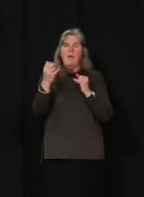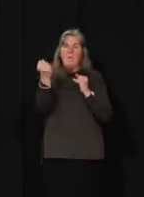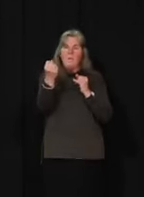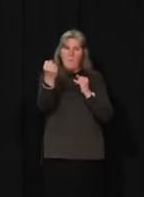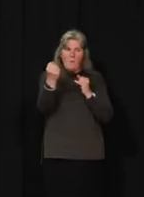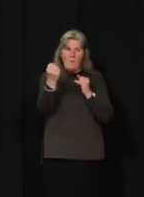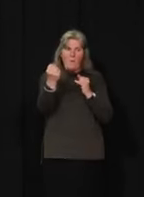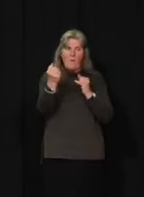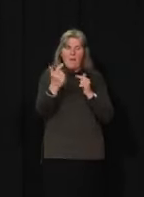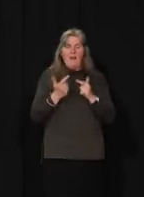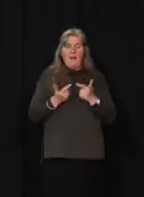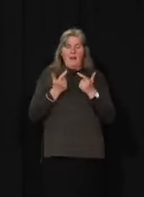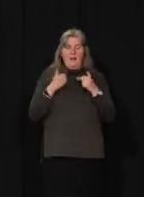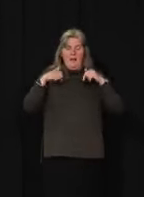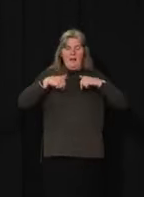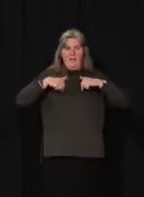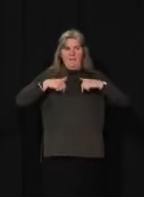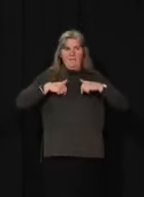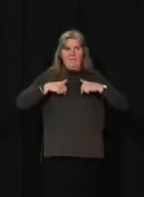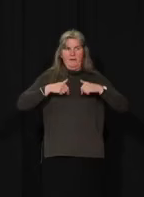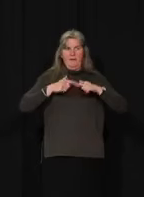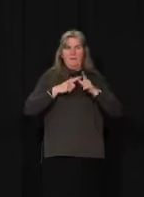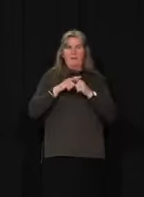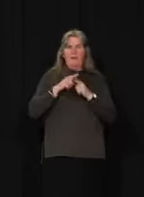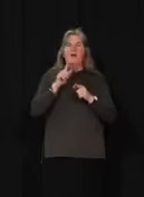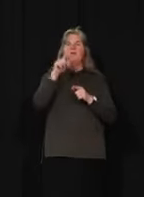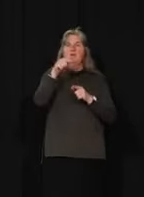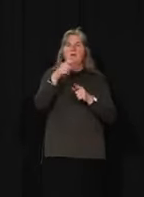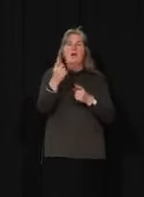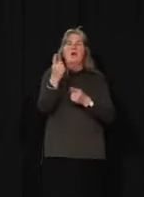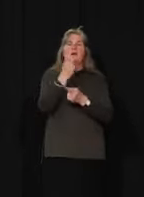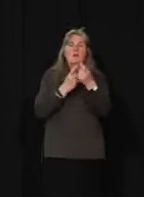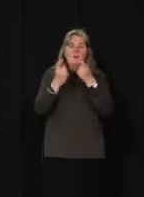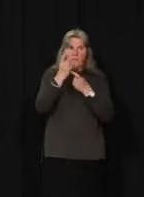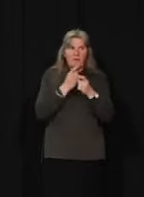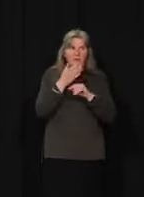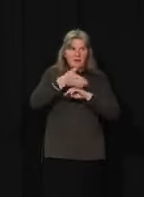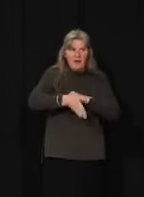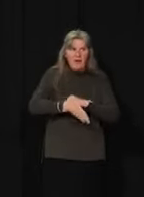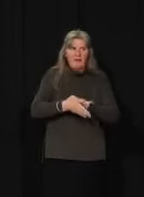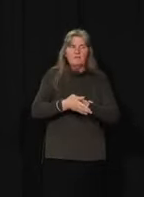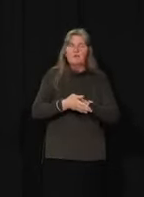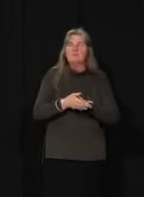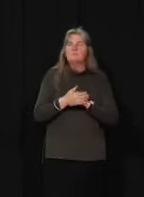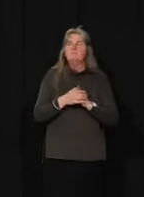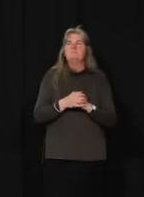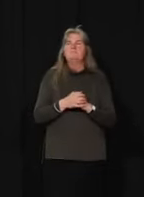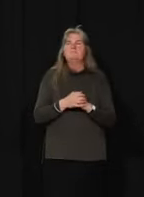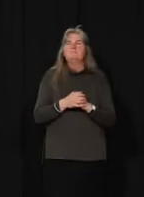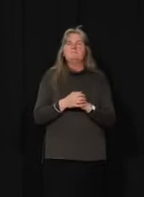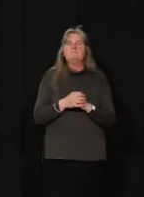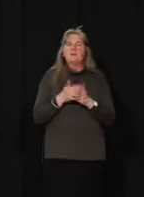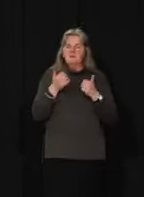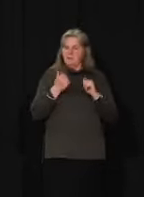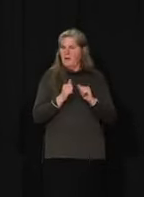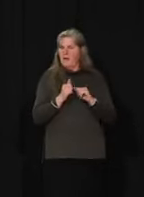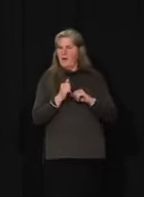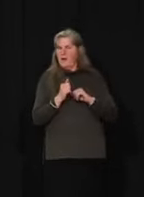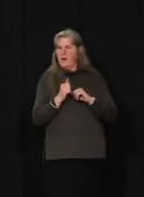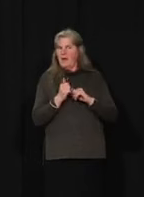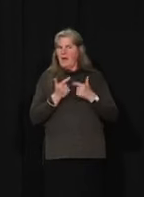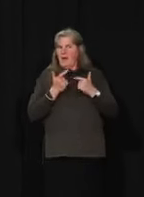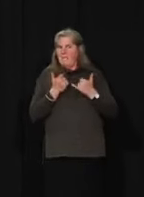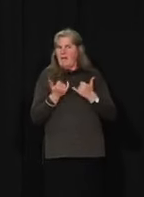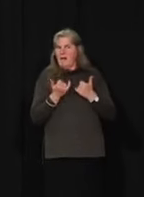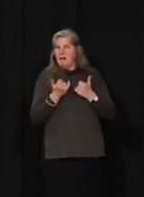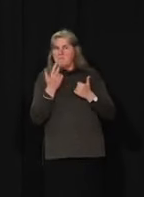live portion of this briefing and we'll continue with questions and answers with media after the live portion. But first, we'll attempt to do this live. So I do